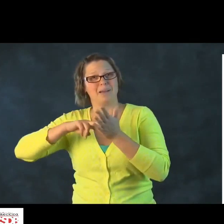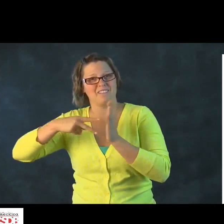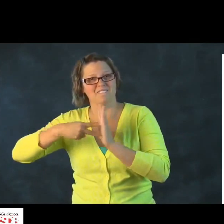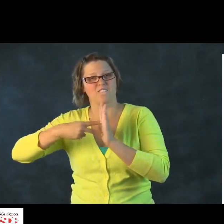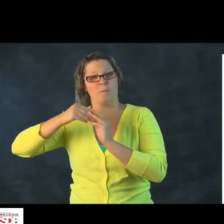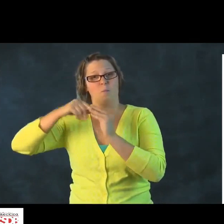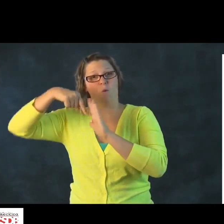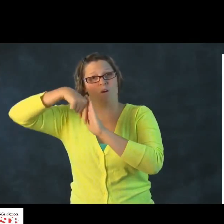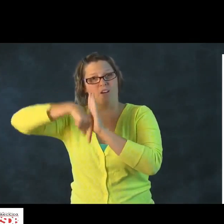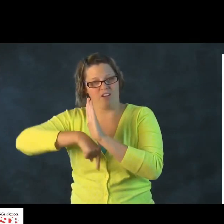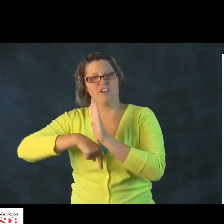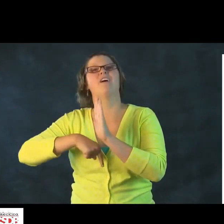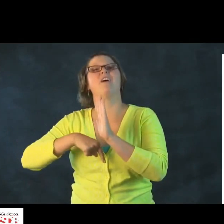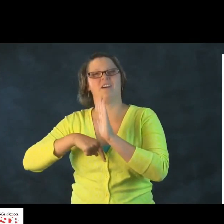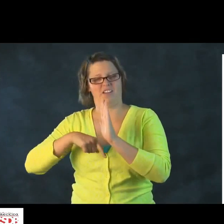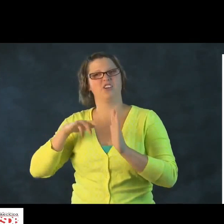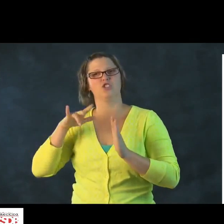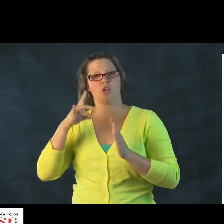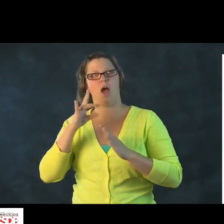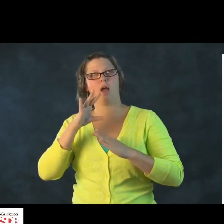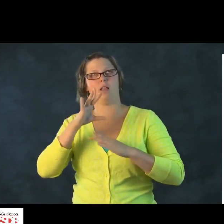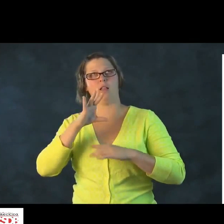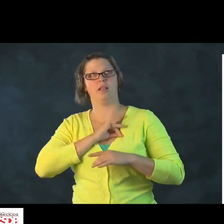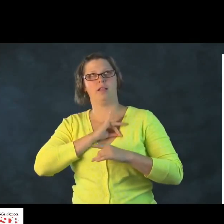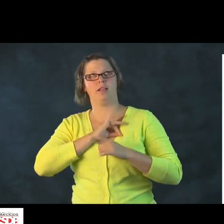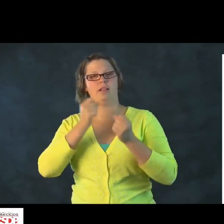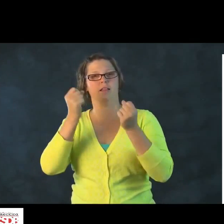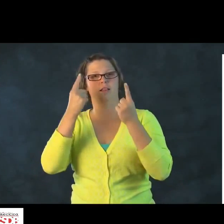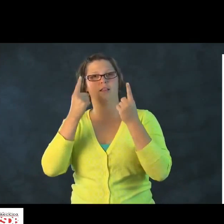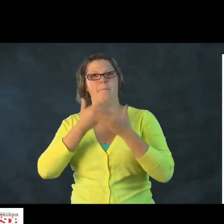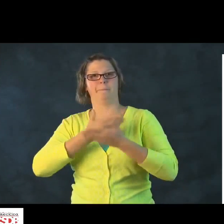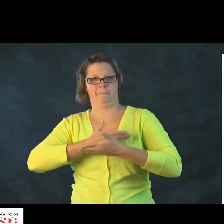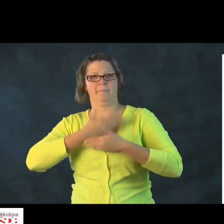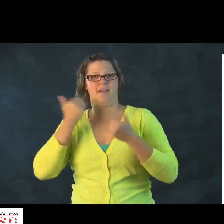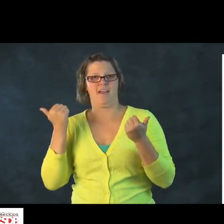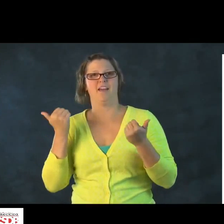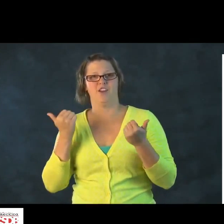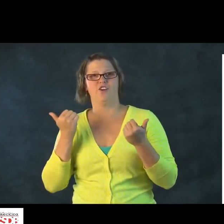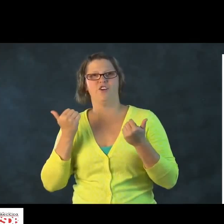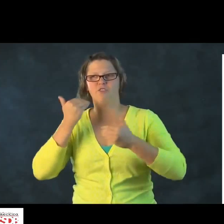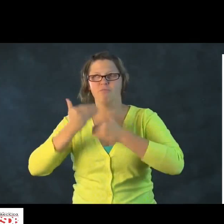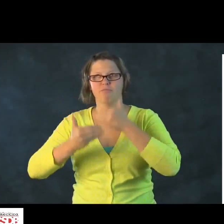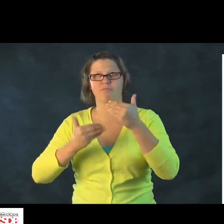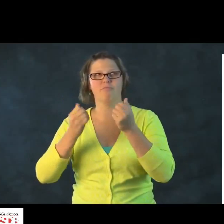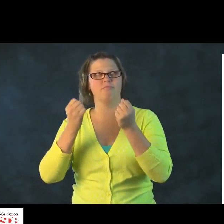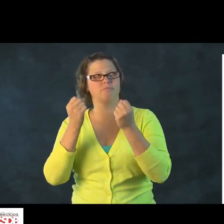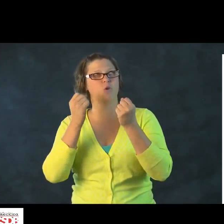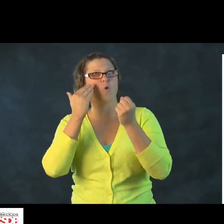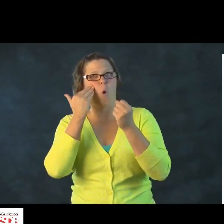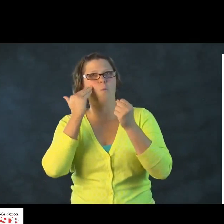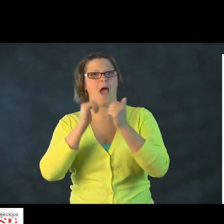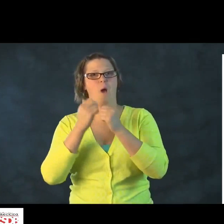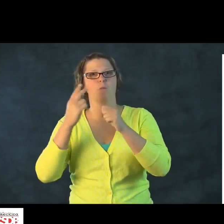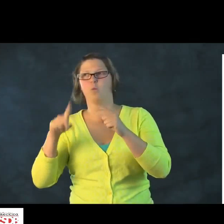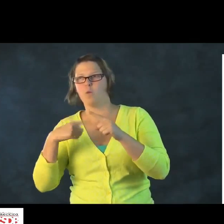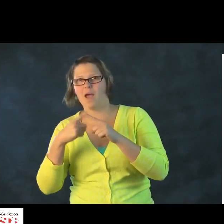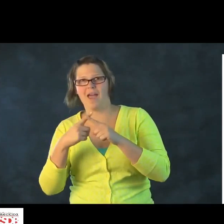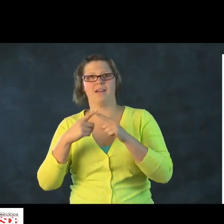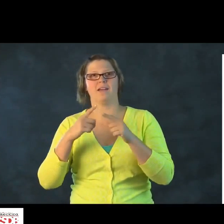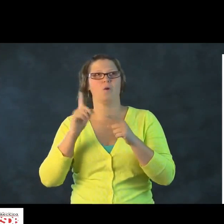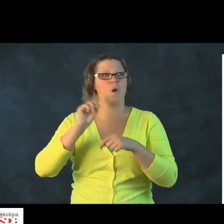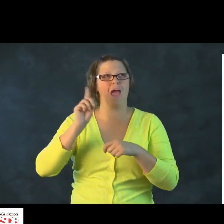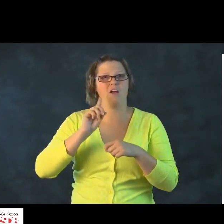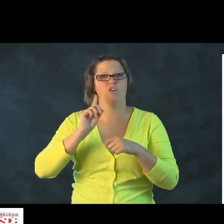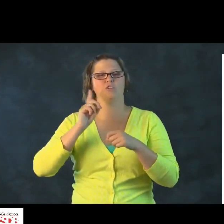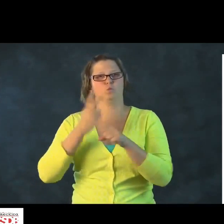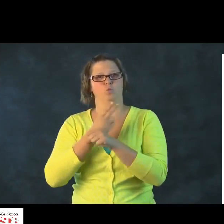When things become more meaningful or more in-depth, the child starts to acquire that and understands it that much better.